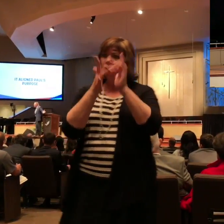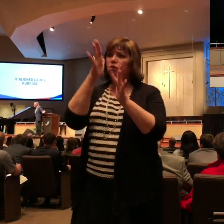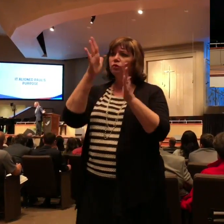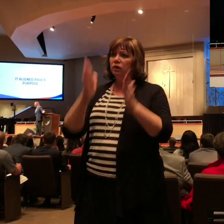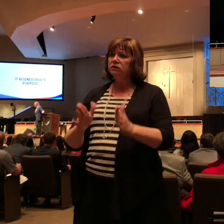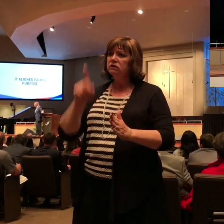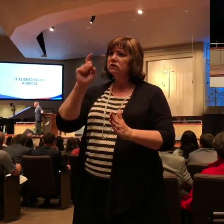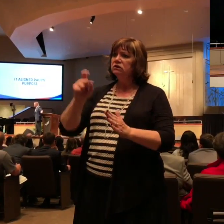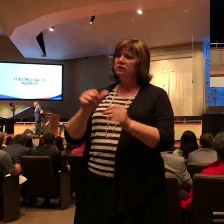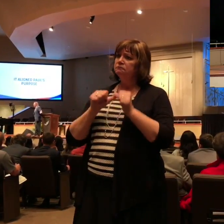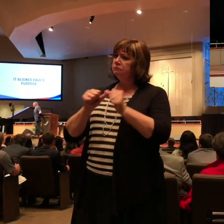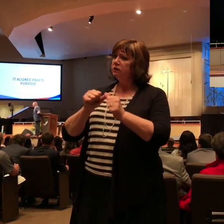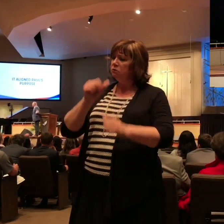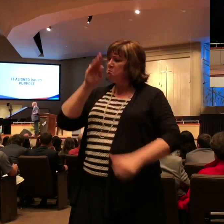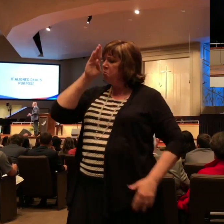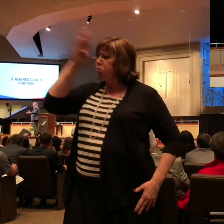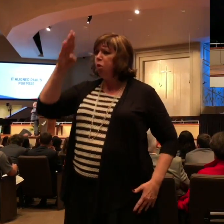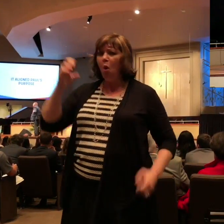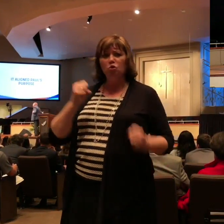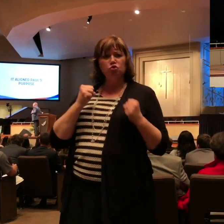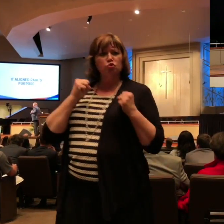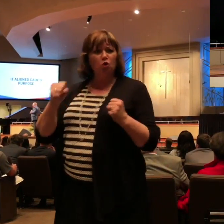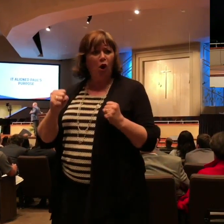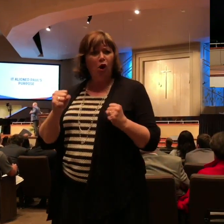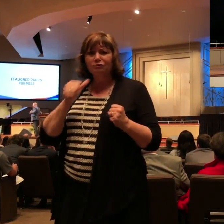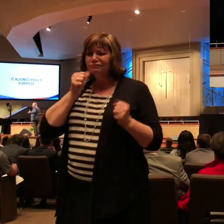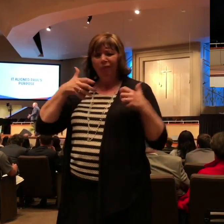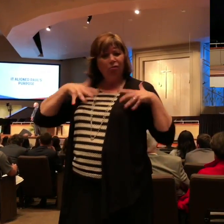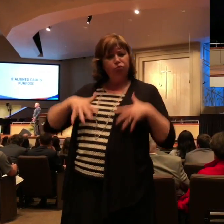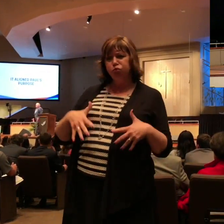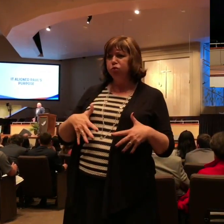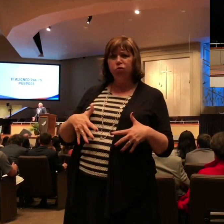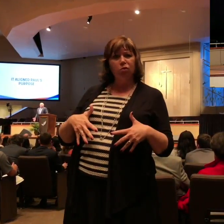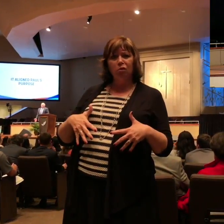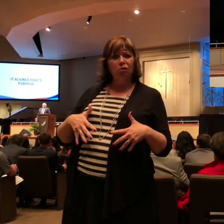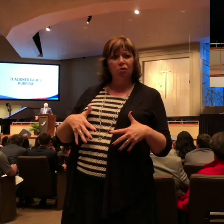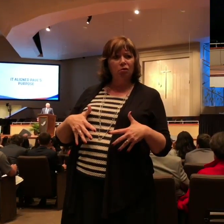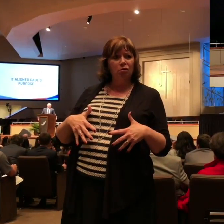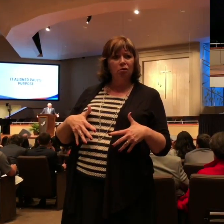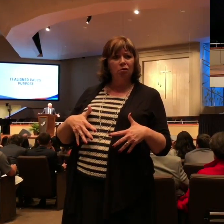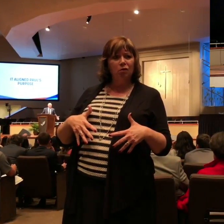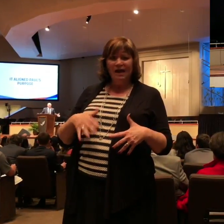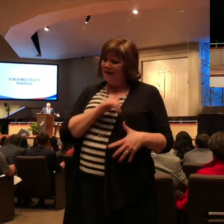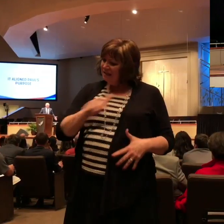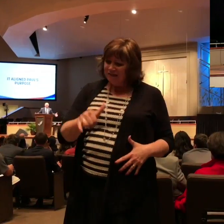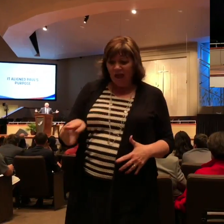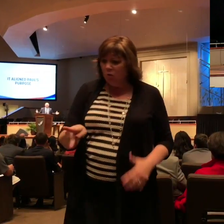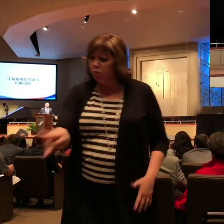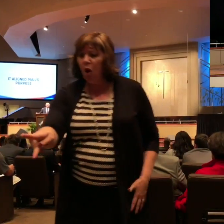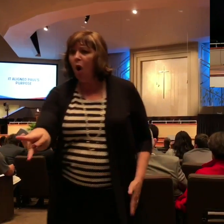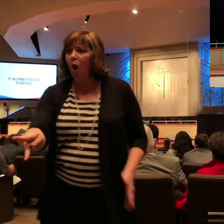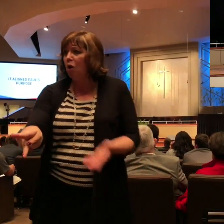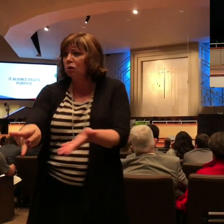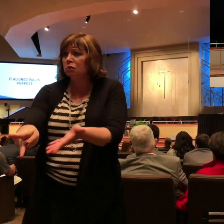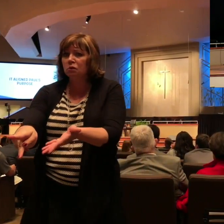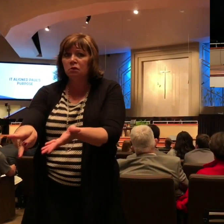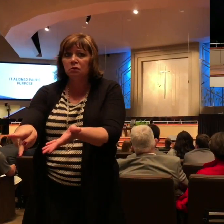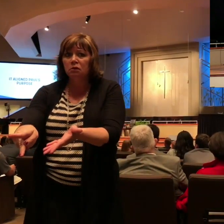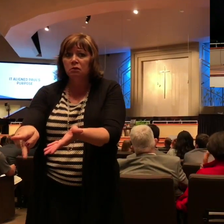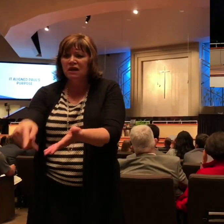we need Paul said listen it doesn't matter I'm in here chained to two of the elitist guards in the entire Roman garrison